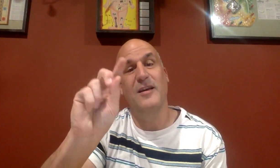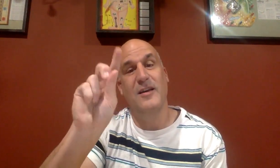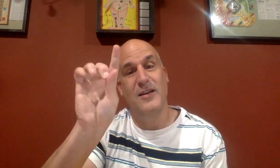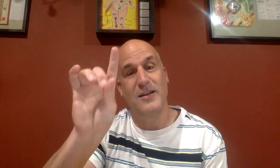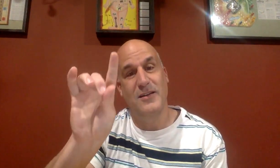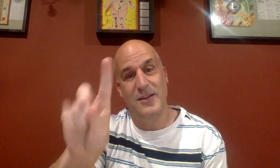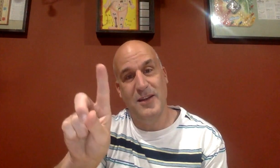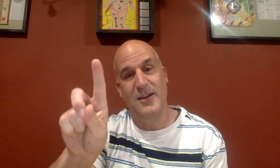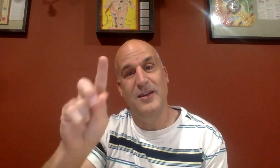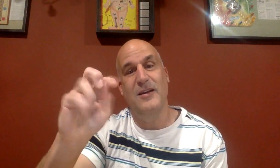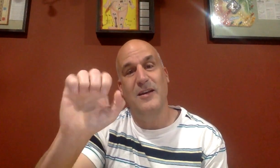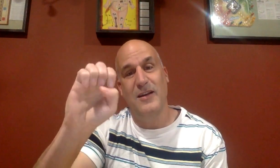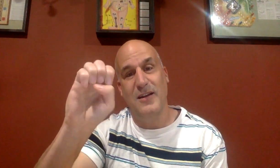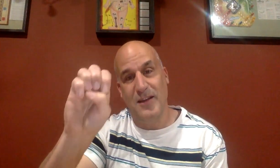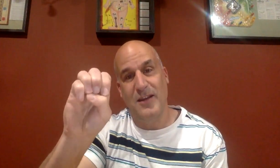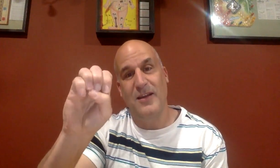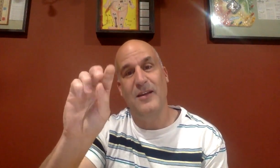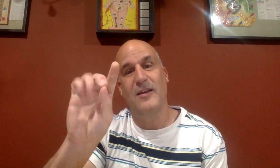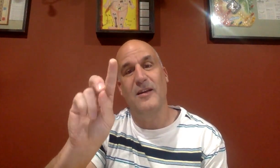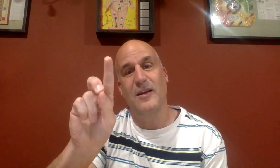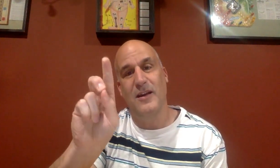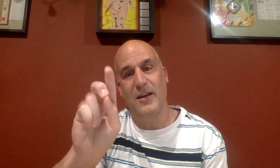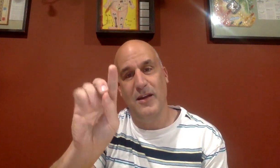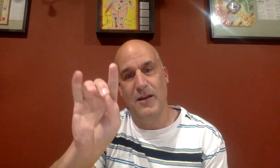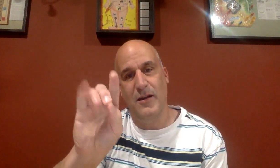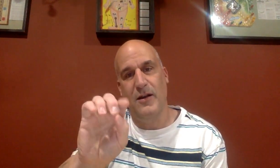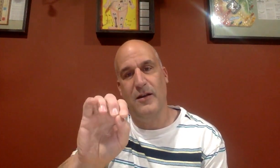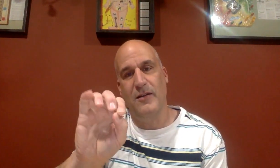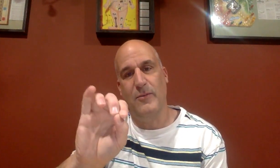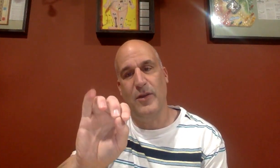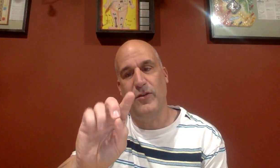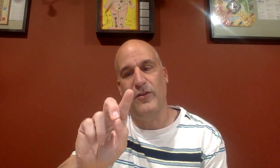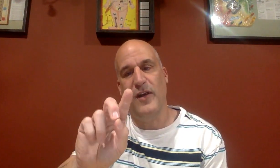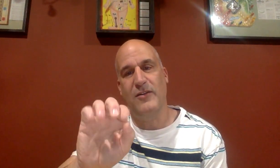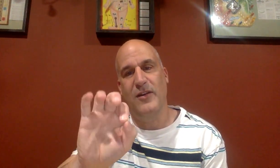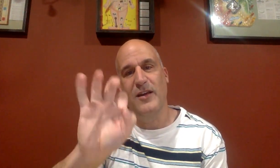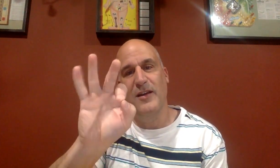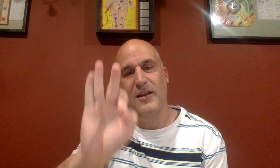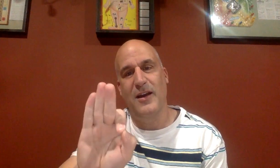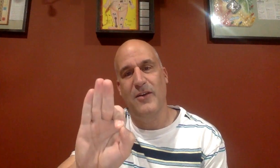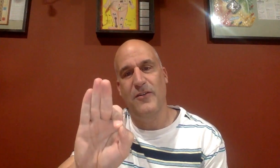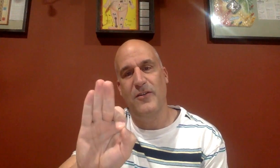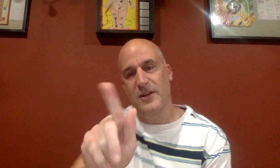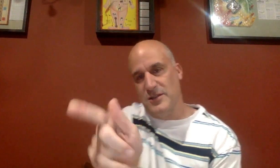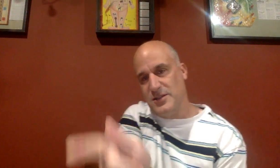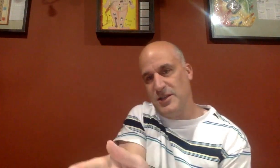D, E, uh, I'm not going too fast. F, G,